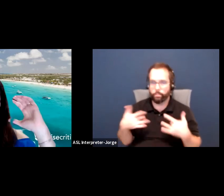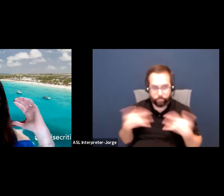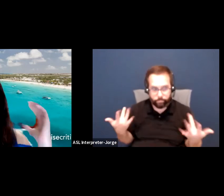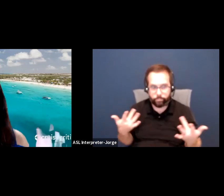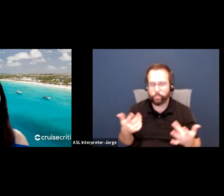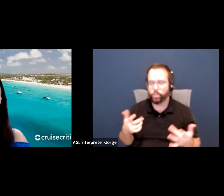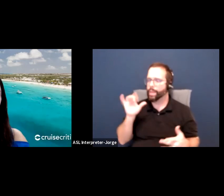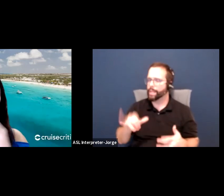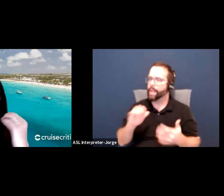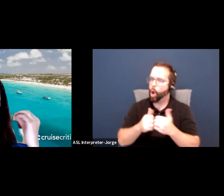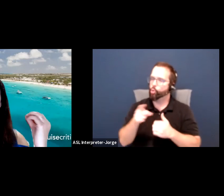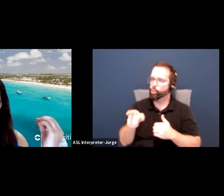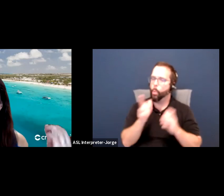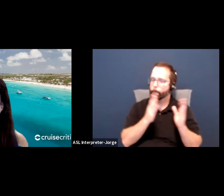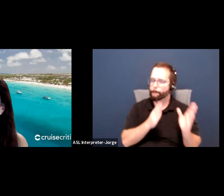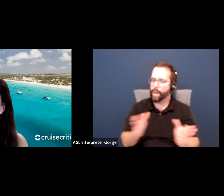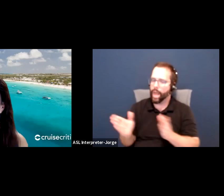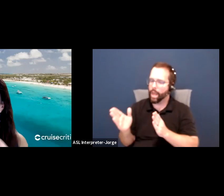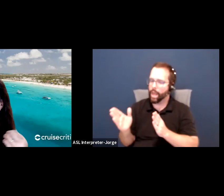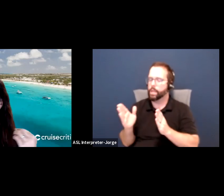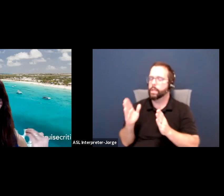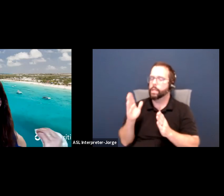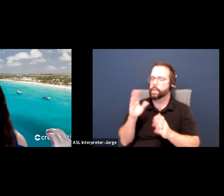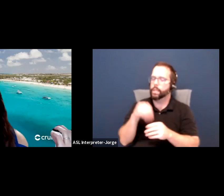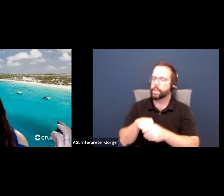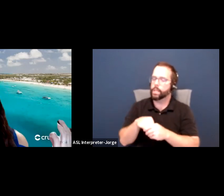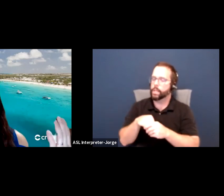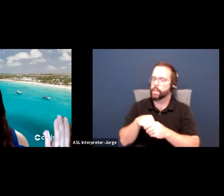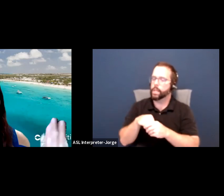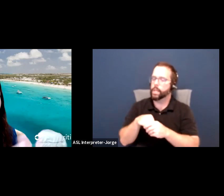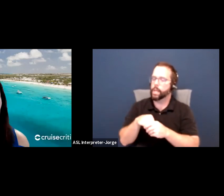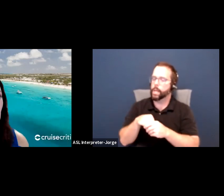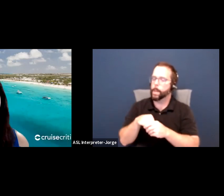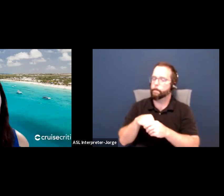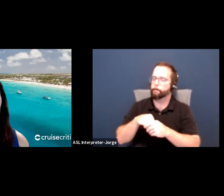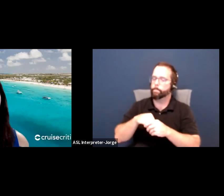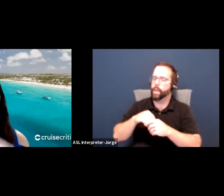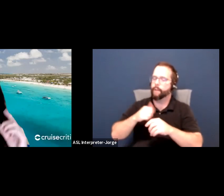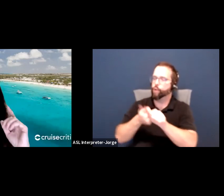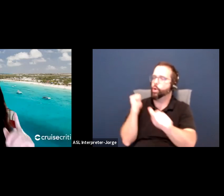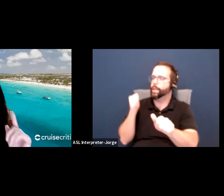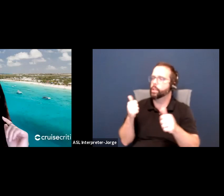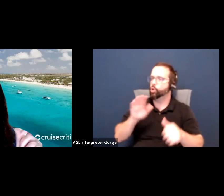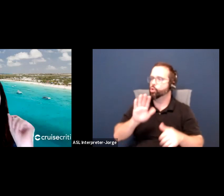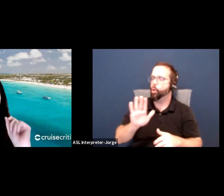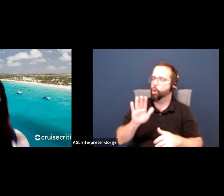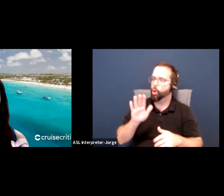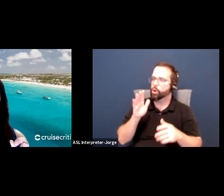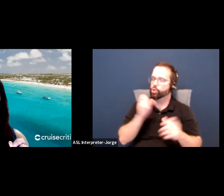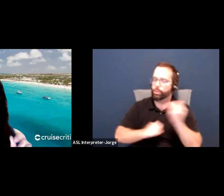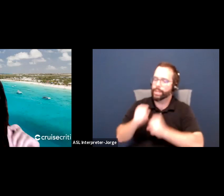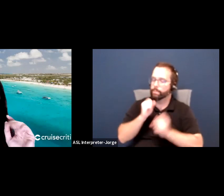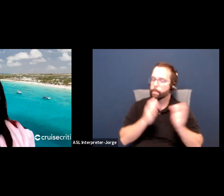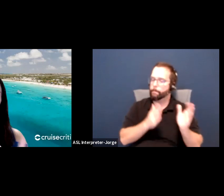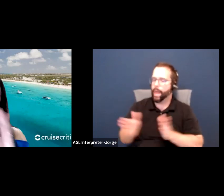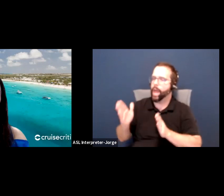Because people will be excited. They're celebrating every quarter. They're also getting help every quarter. And goals are not dying.